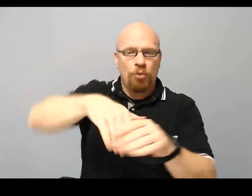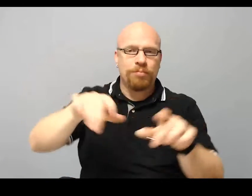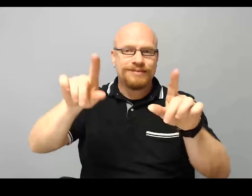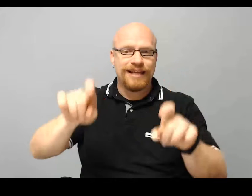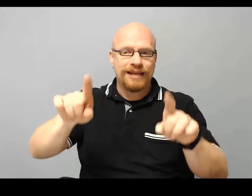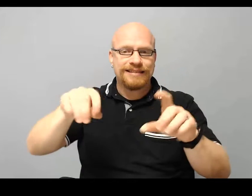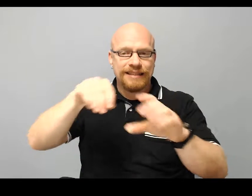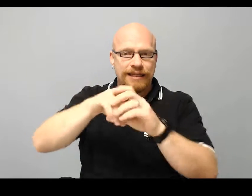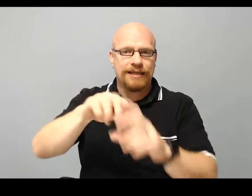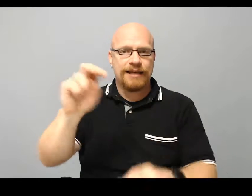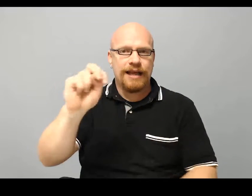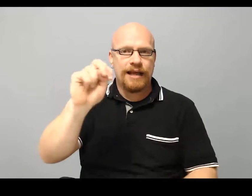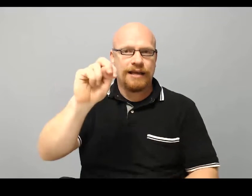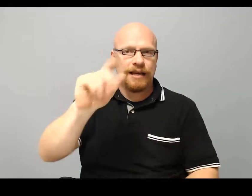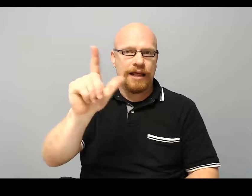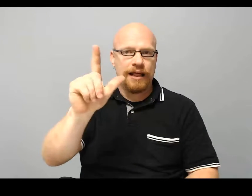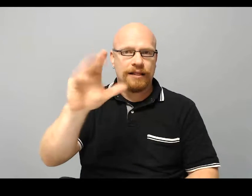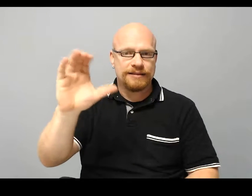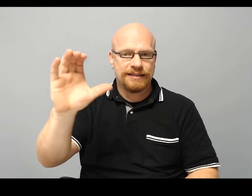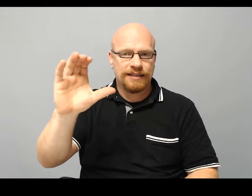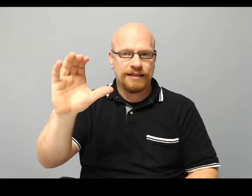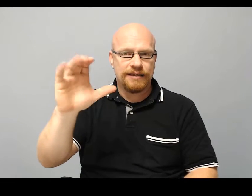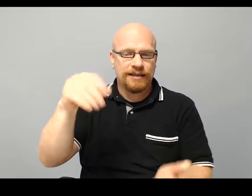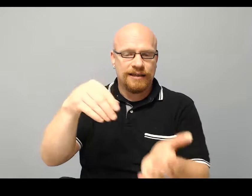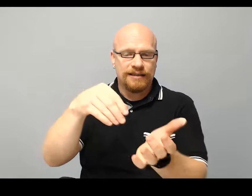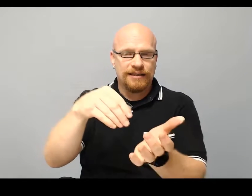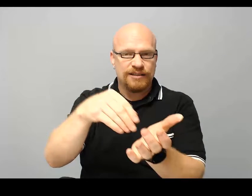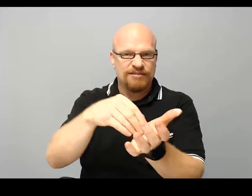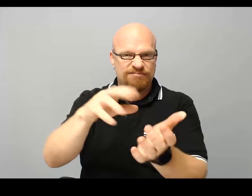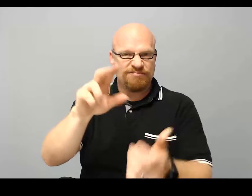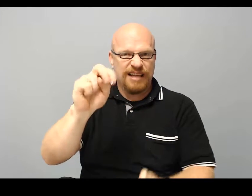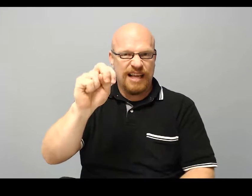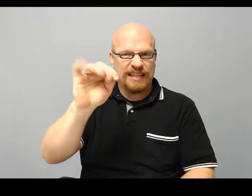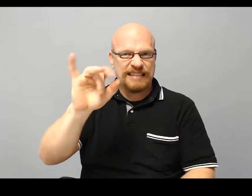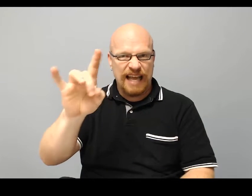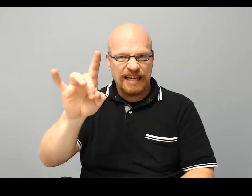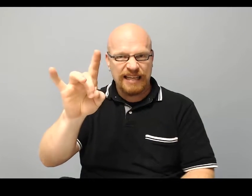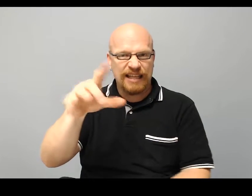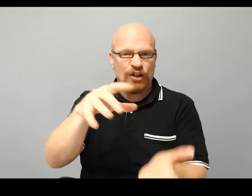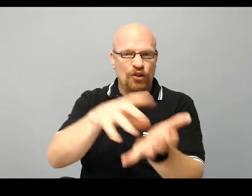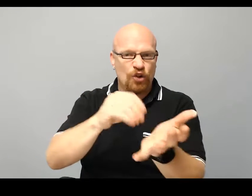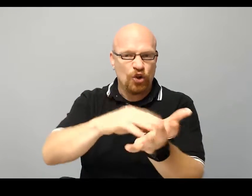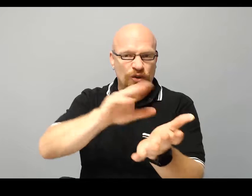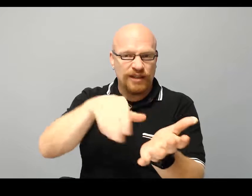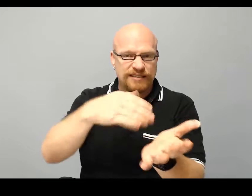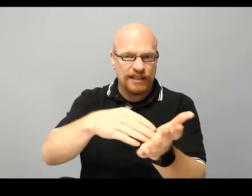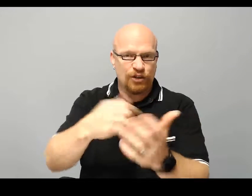test in NLC, this NTID Learning Center.